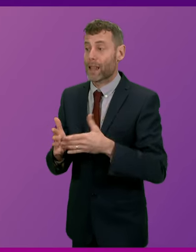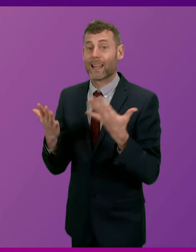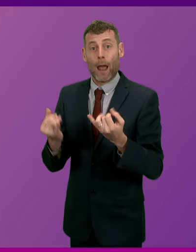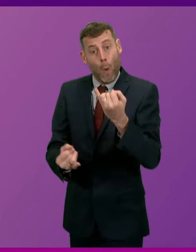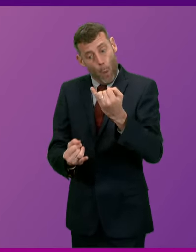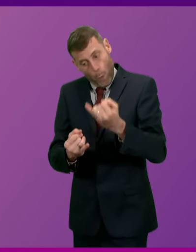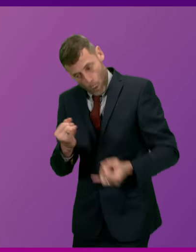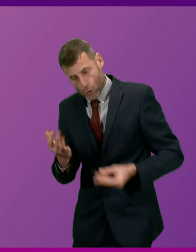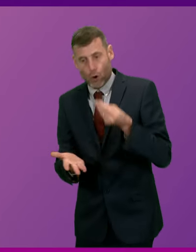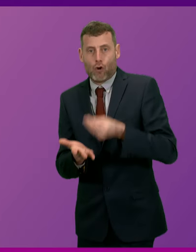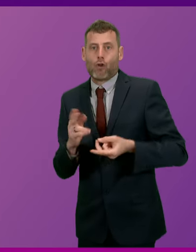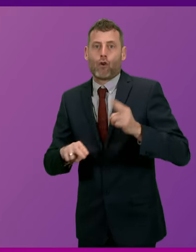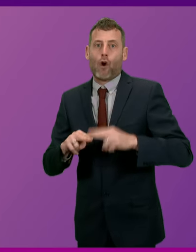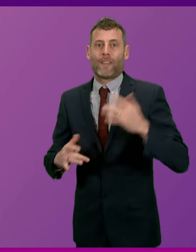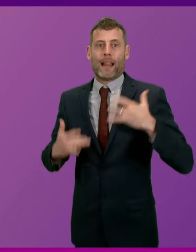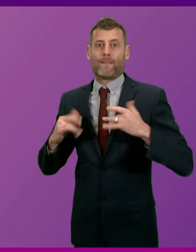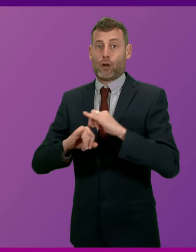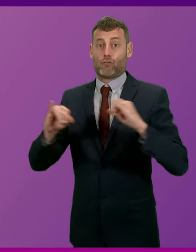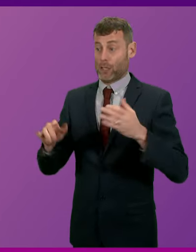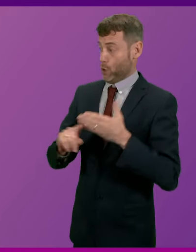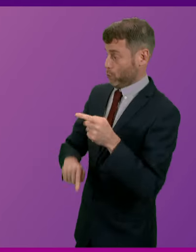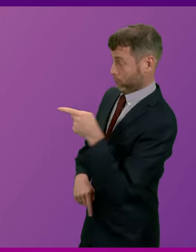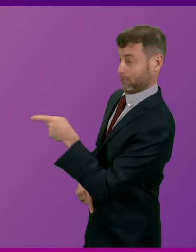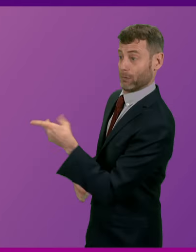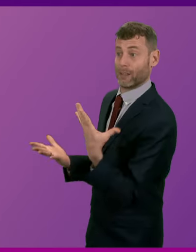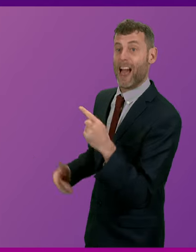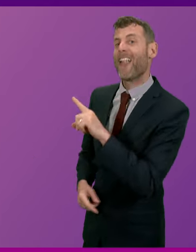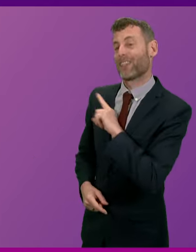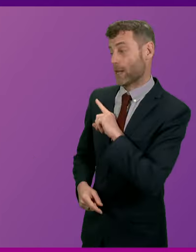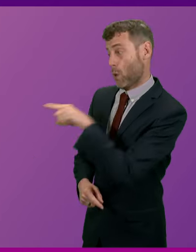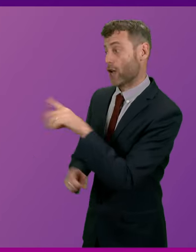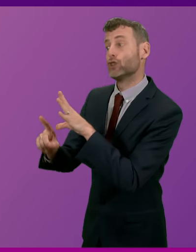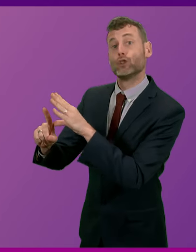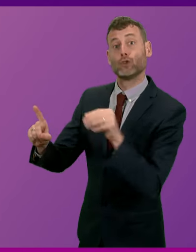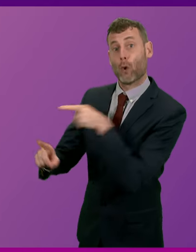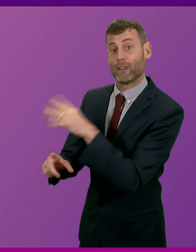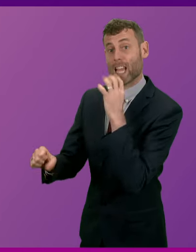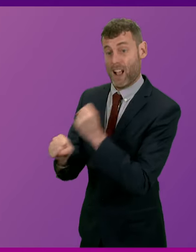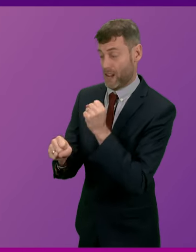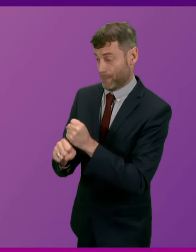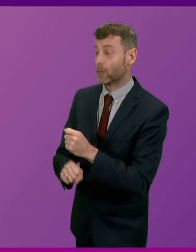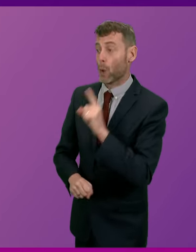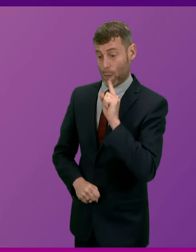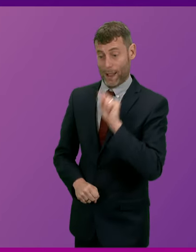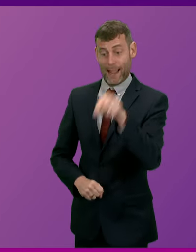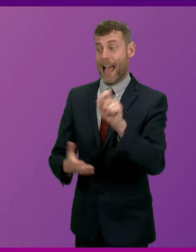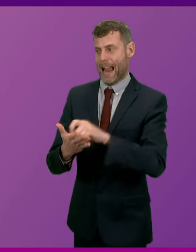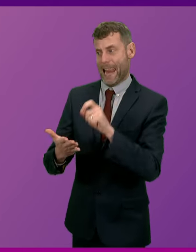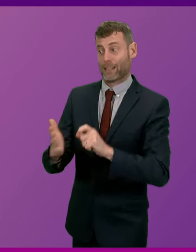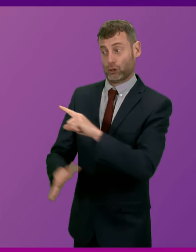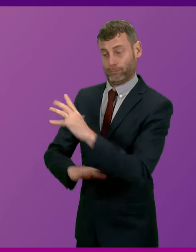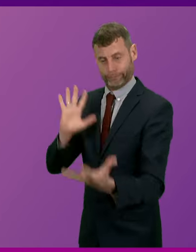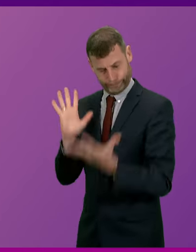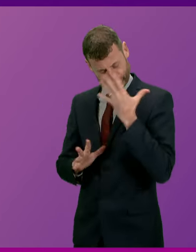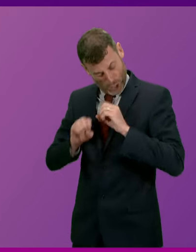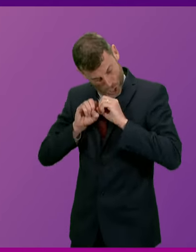in a generation. That's why the Tories are on the brink of an absolute and almighty thumping from the electorate,